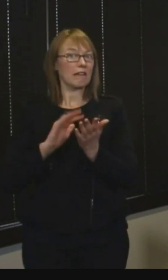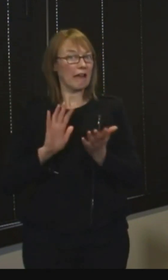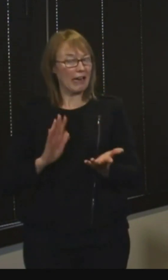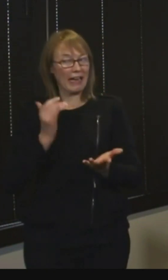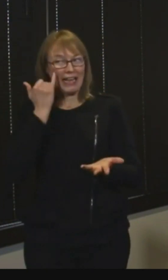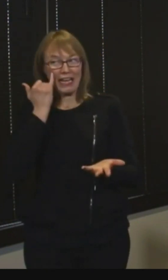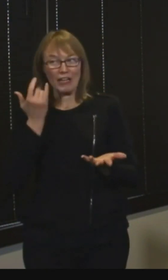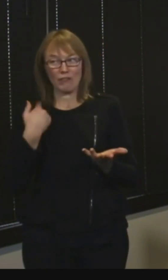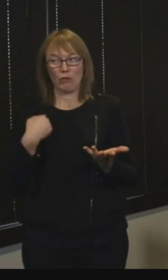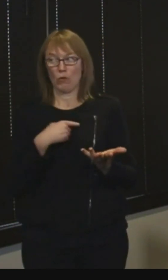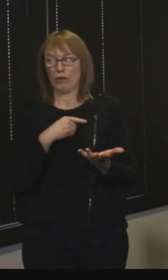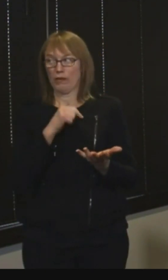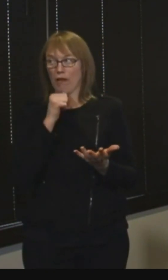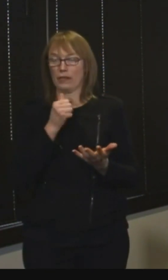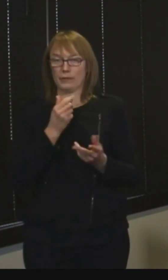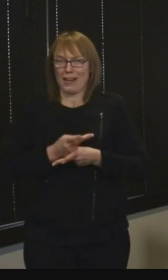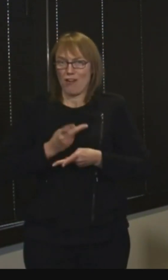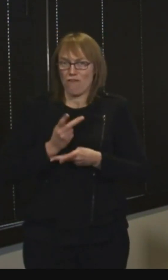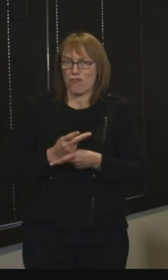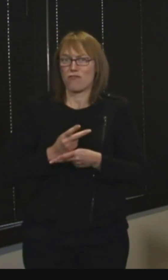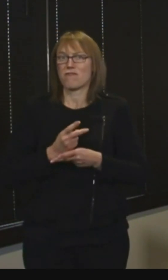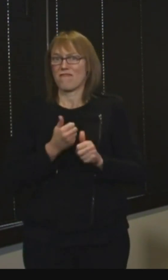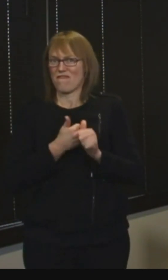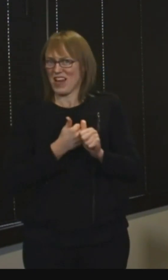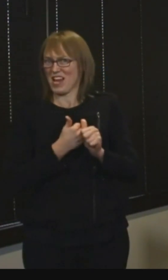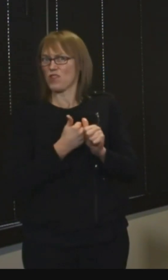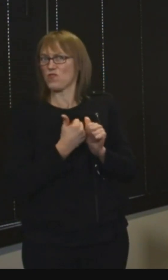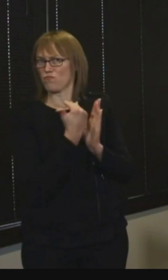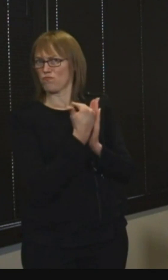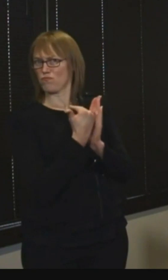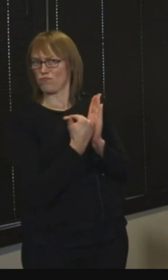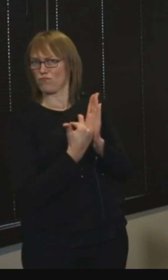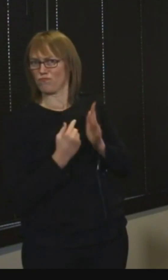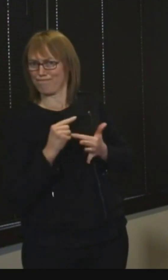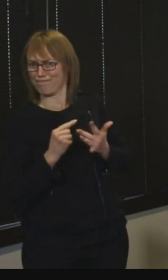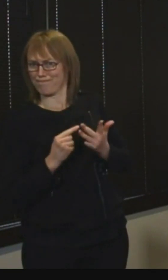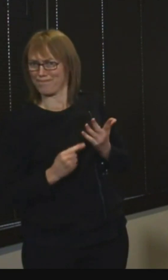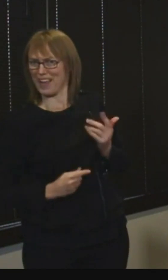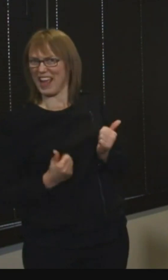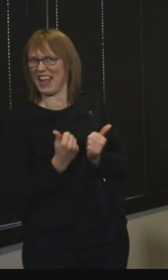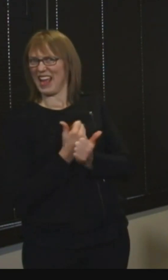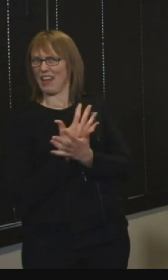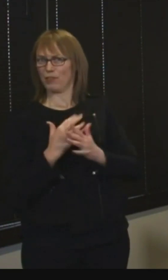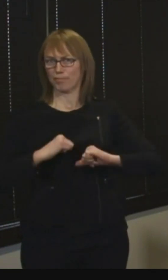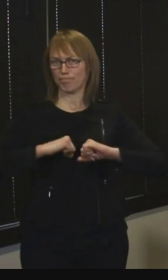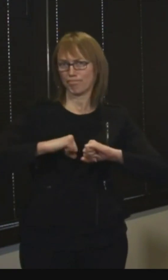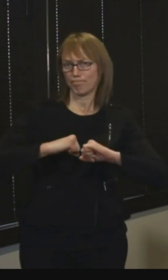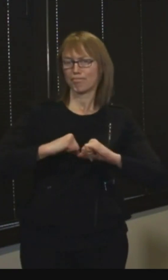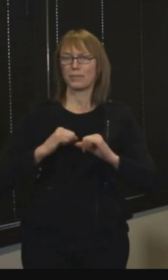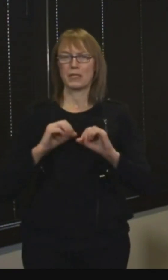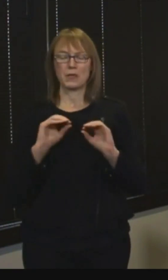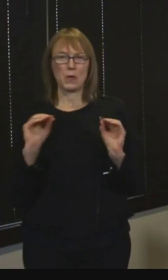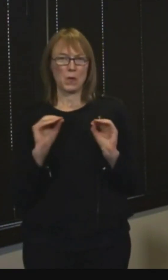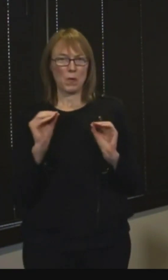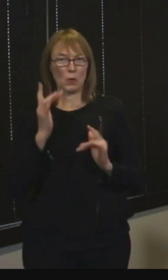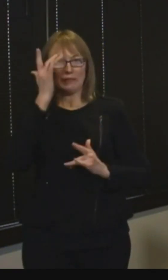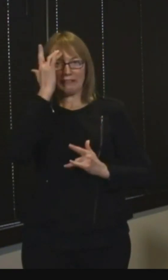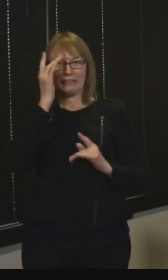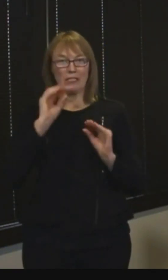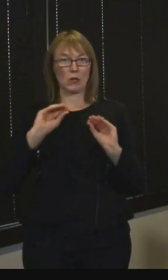really careful about making sure we're doing all of those things to protect us from transmitting the virus.